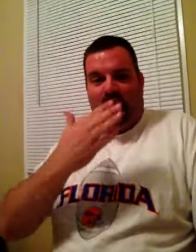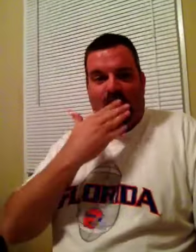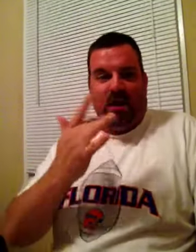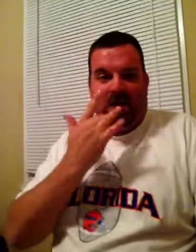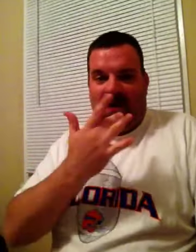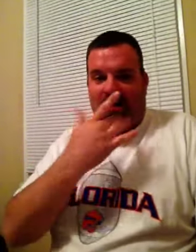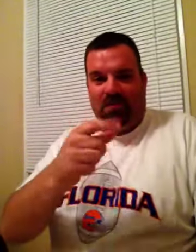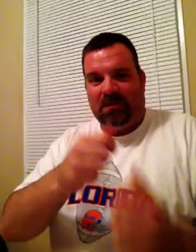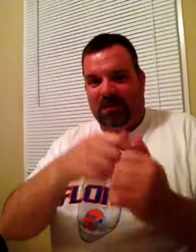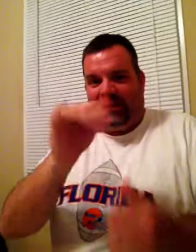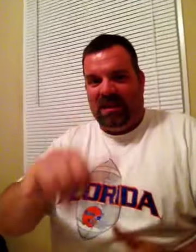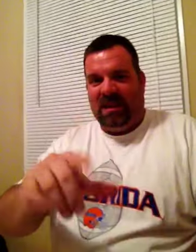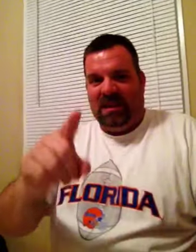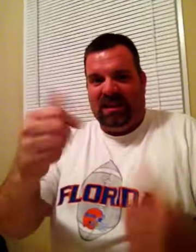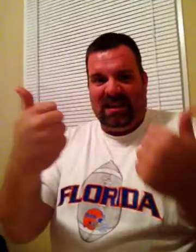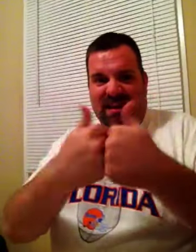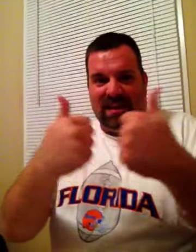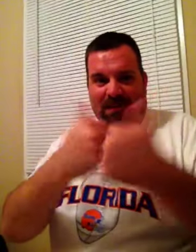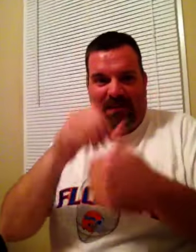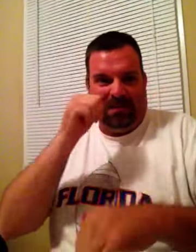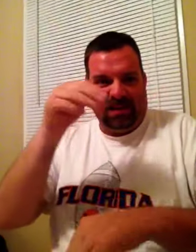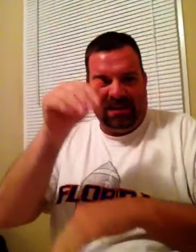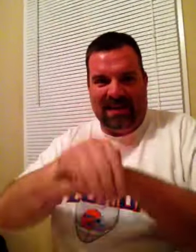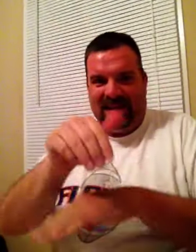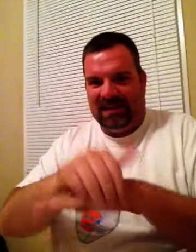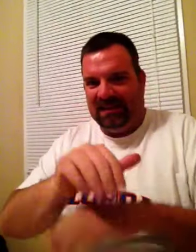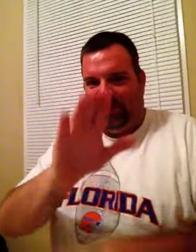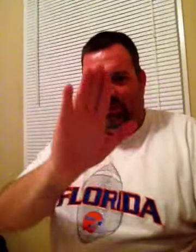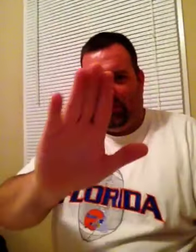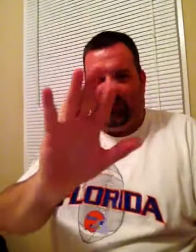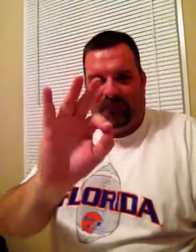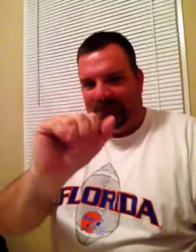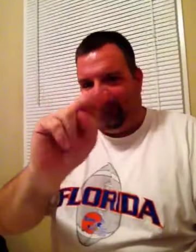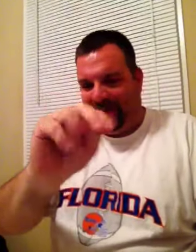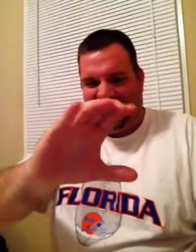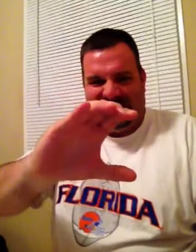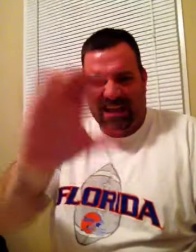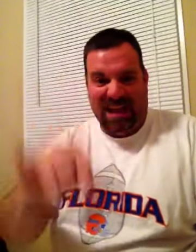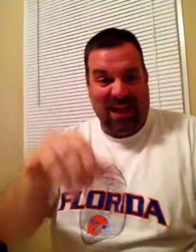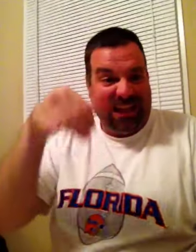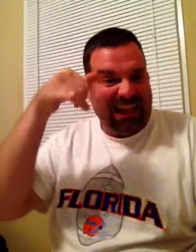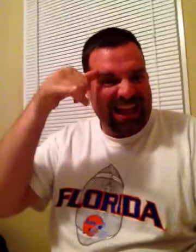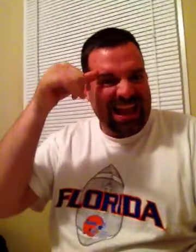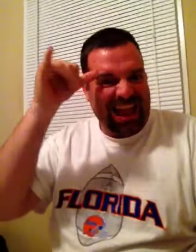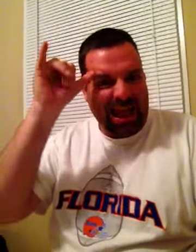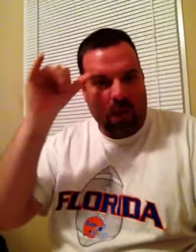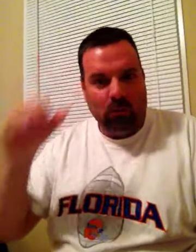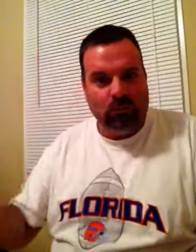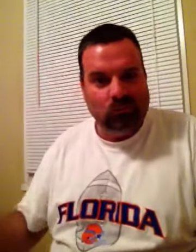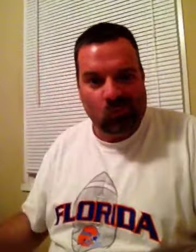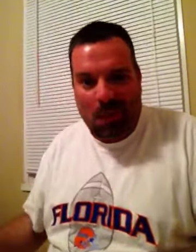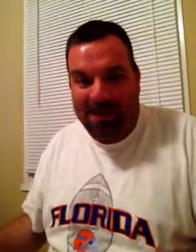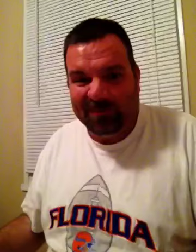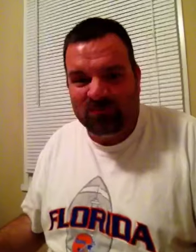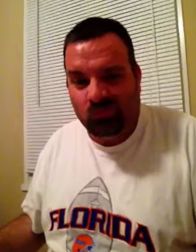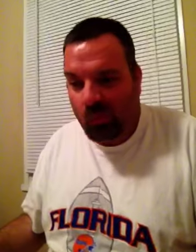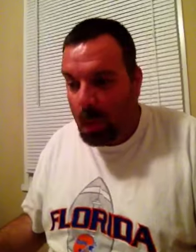Let's go, Alex, let's go! Hey, guys, look at this big book we got right here! Coming after you!